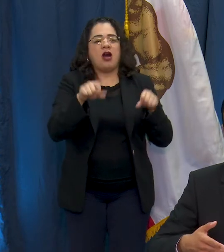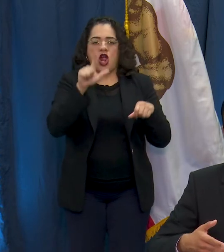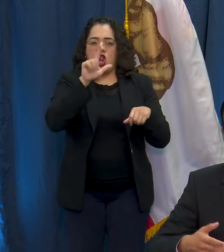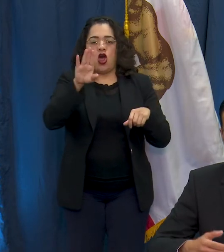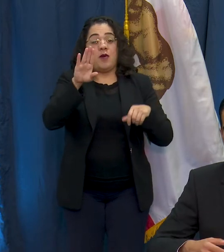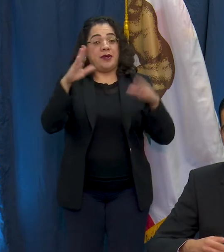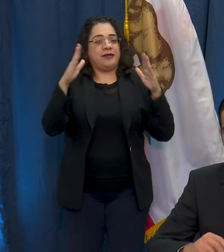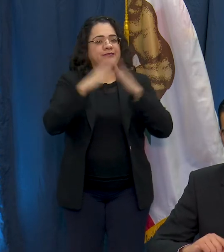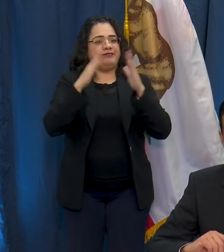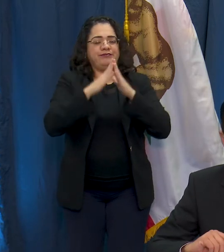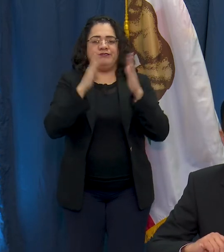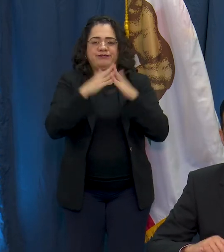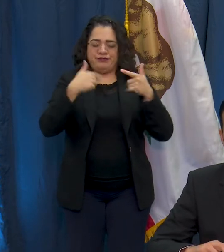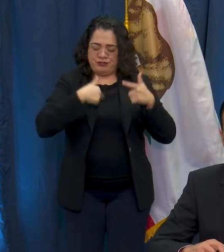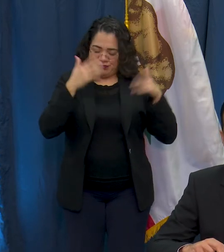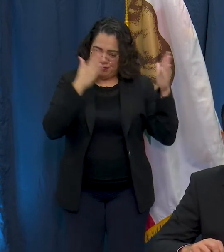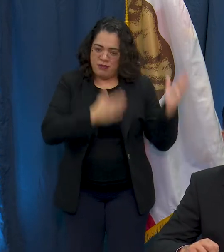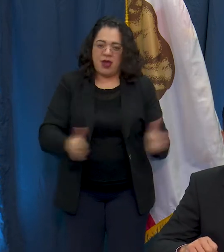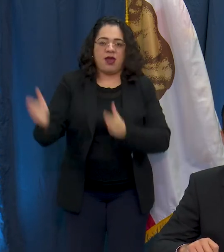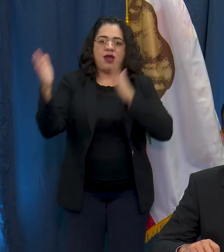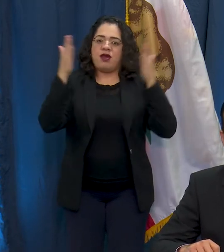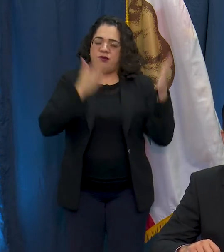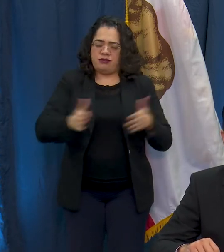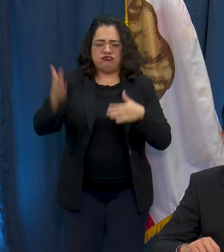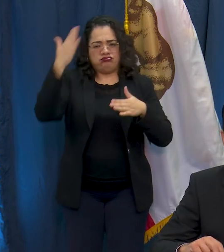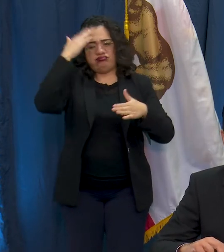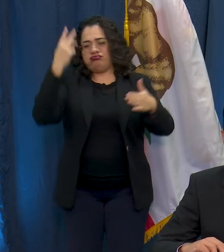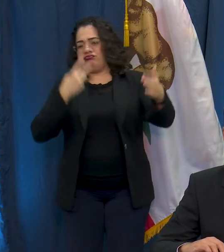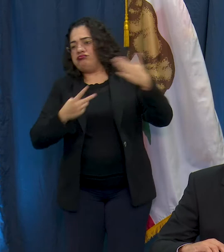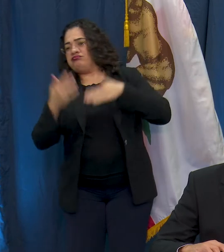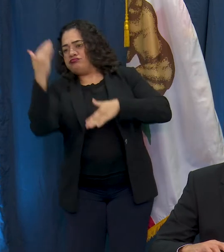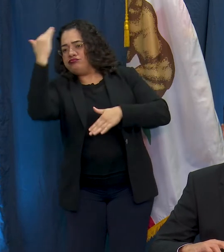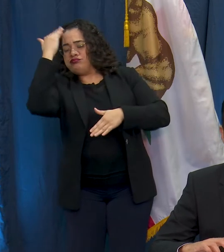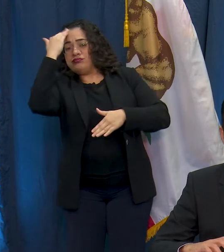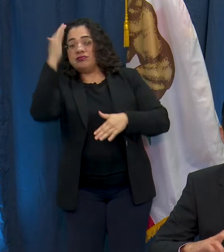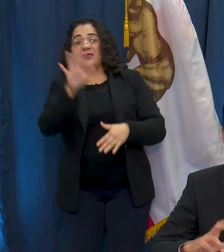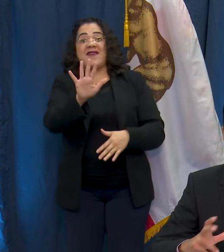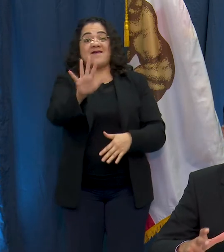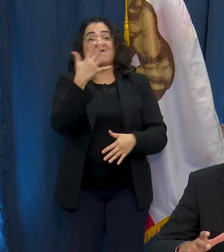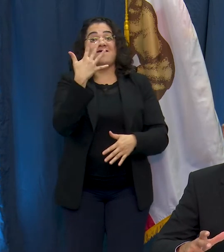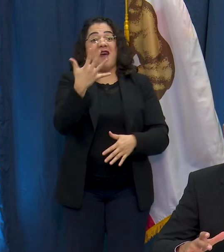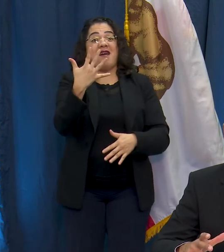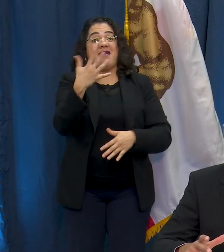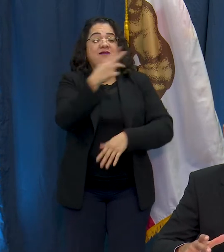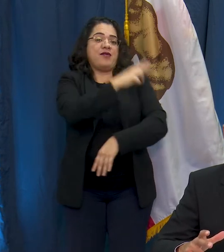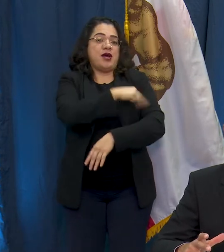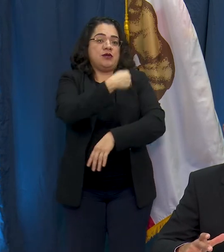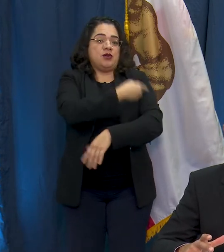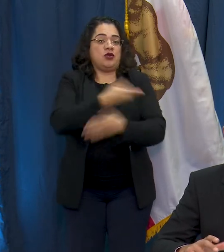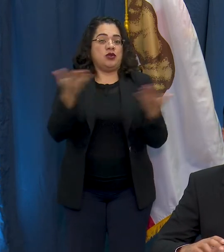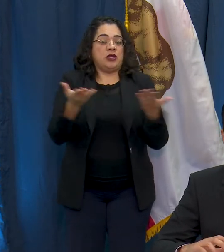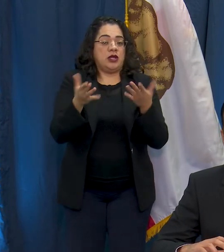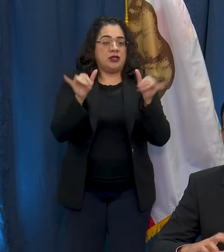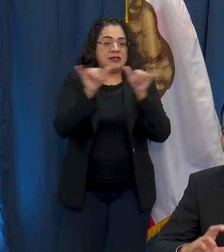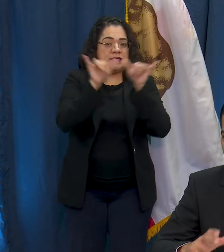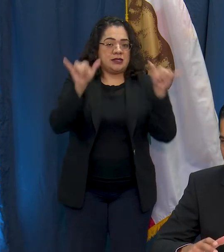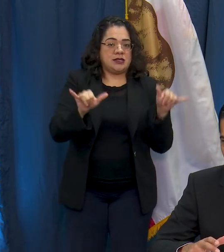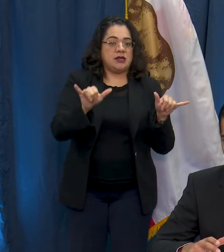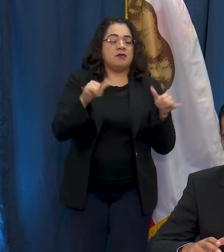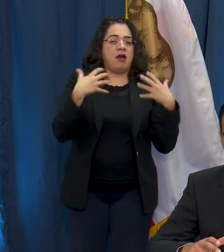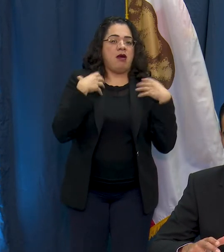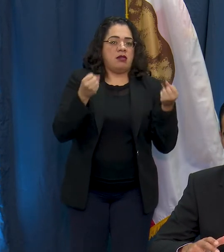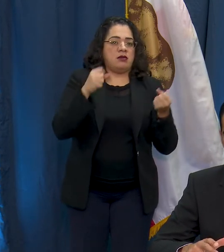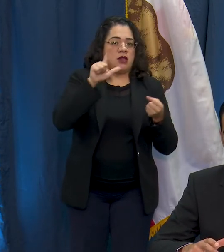We're preparing for that and so what are we doing? You know that we have five hospitals that are part of our system here in the city that are